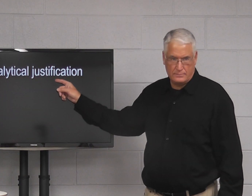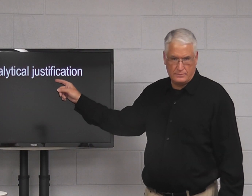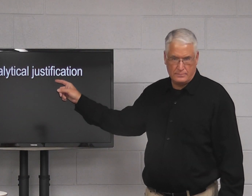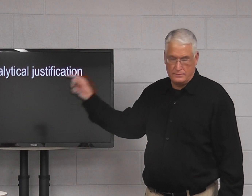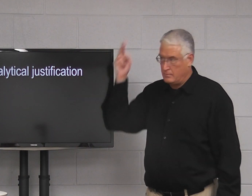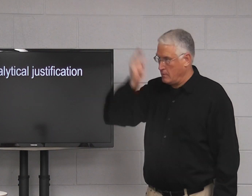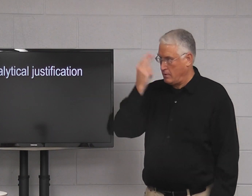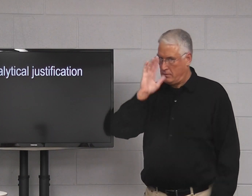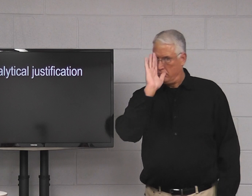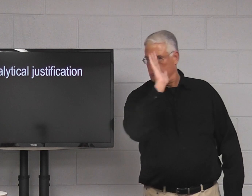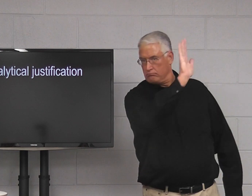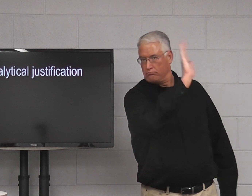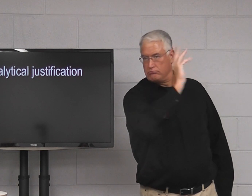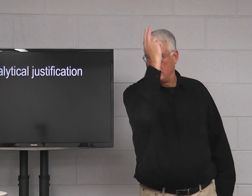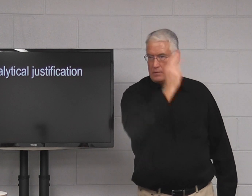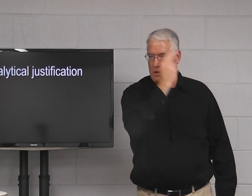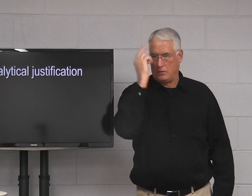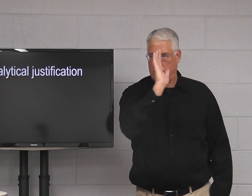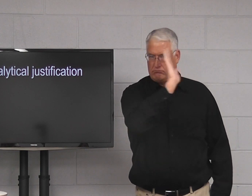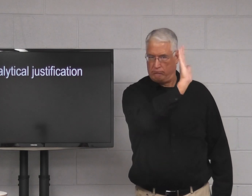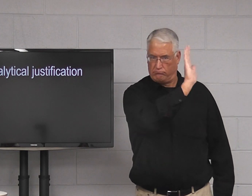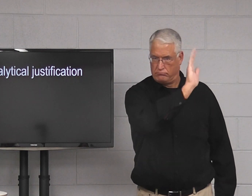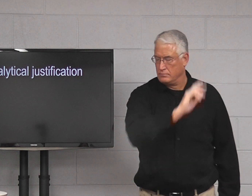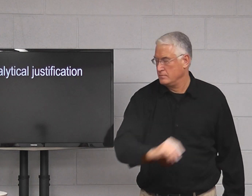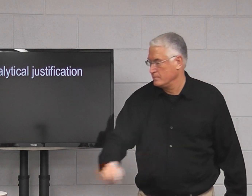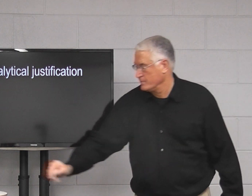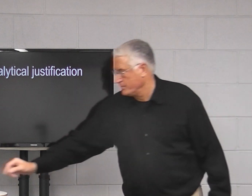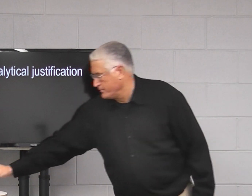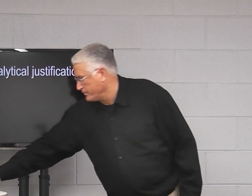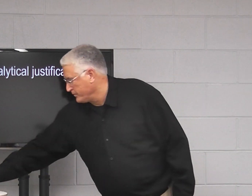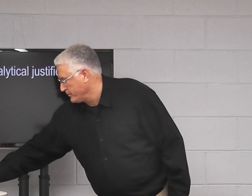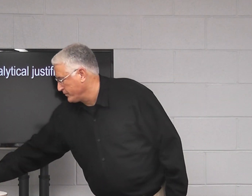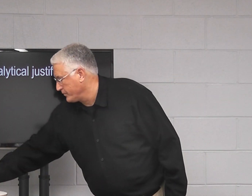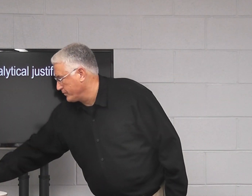Analytical justification is a Catholic word.